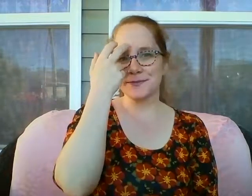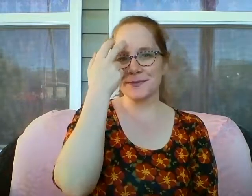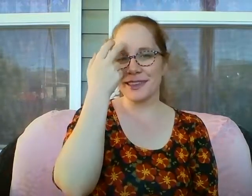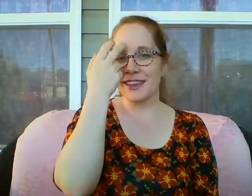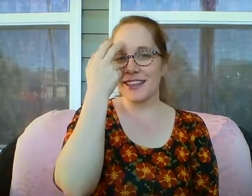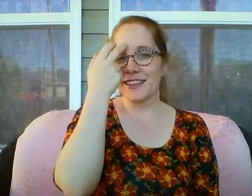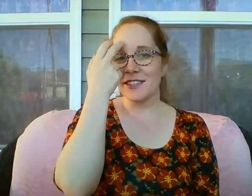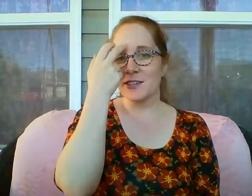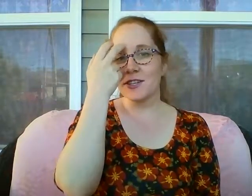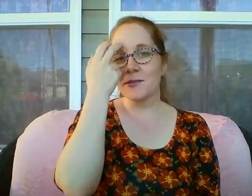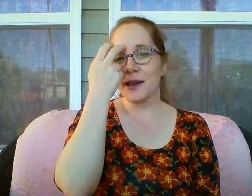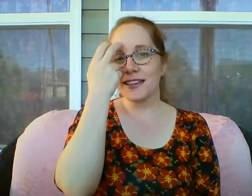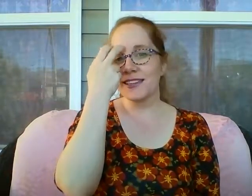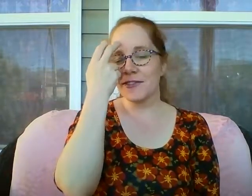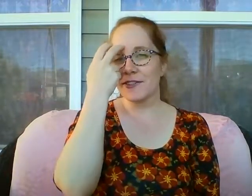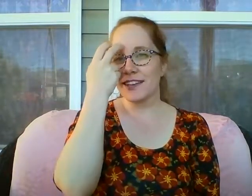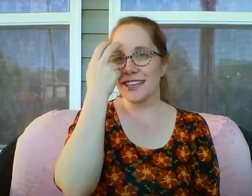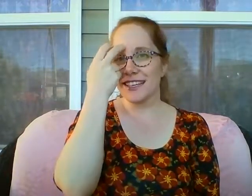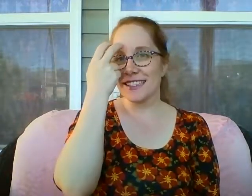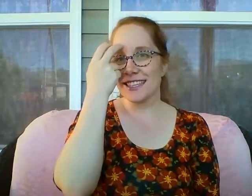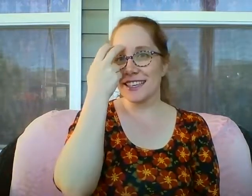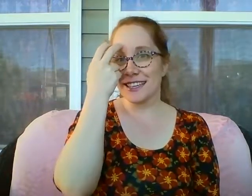To turn my suffering into healing.